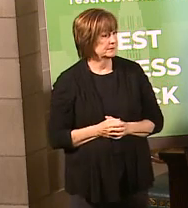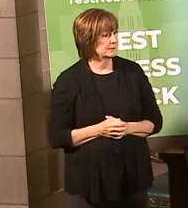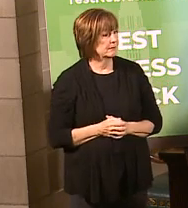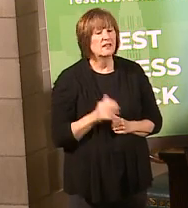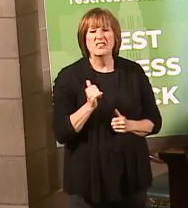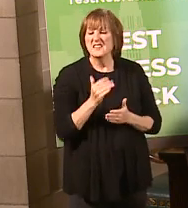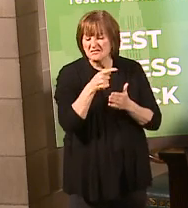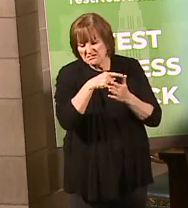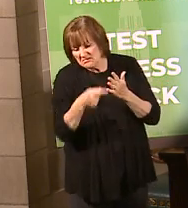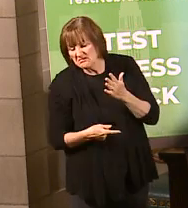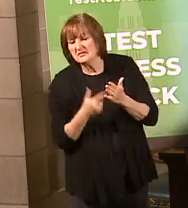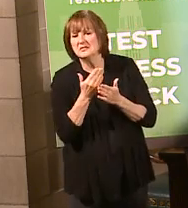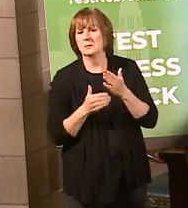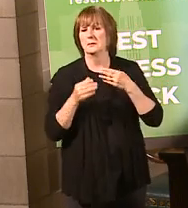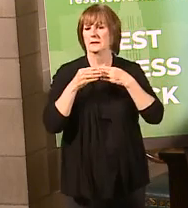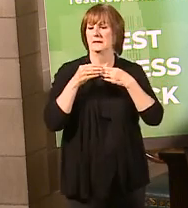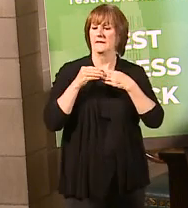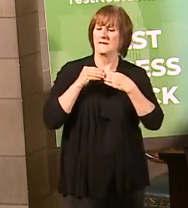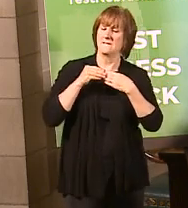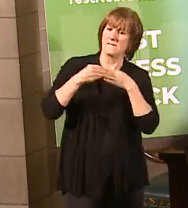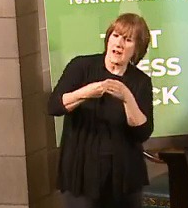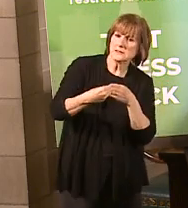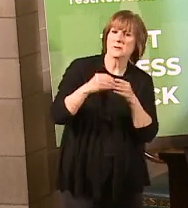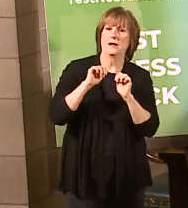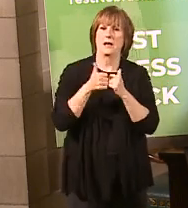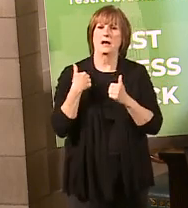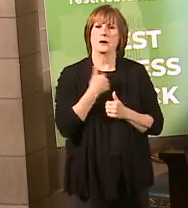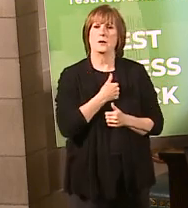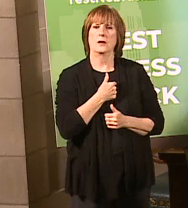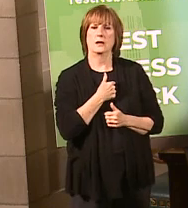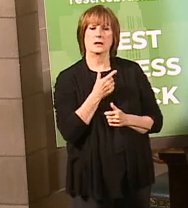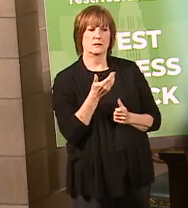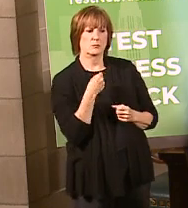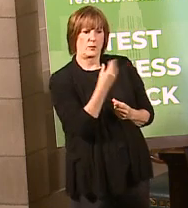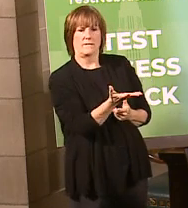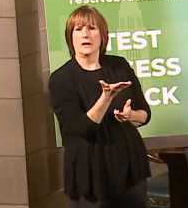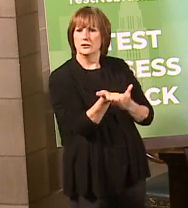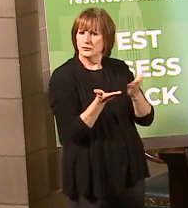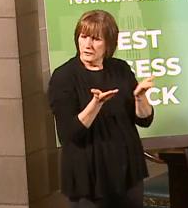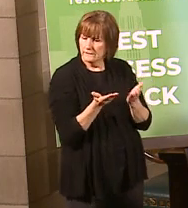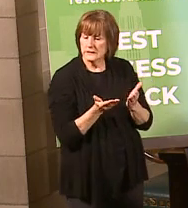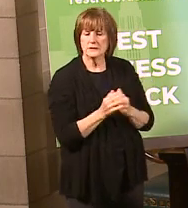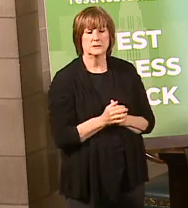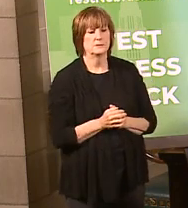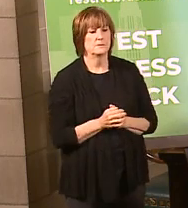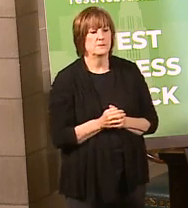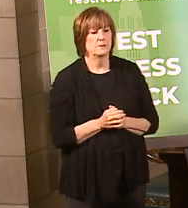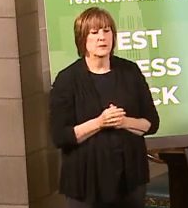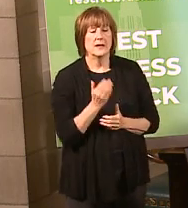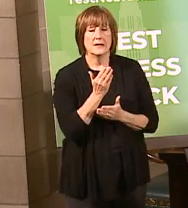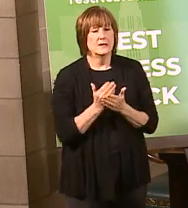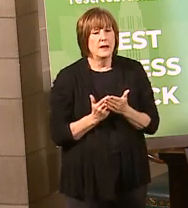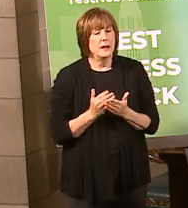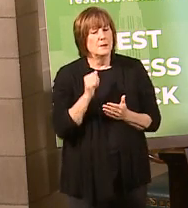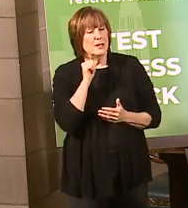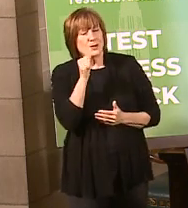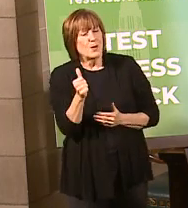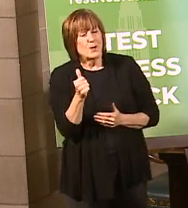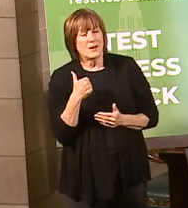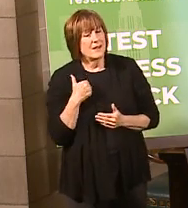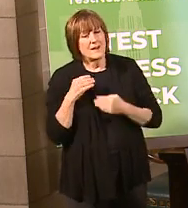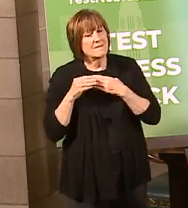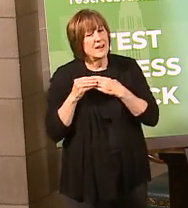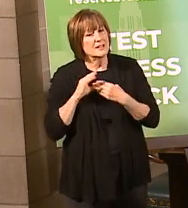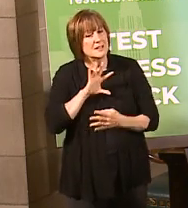Those are some of the flexibilities of how those services would look. There are a couple of services that don't have flexibilities